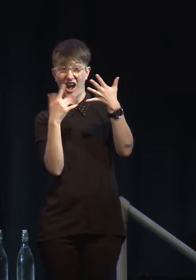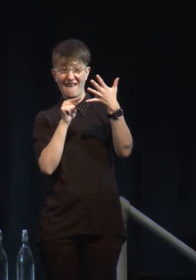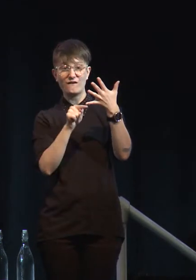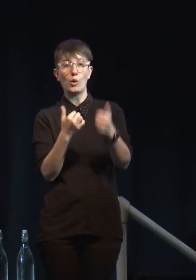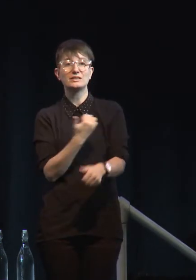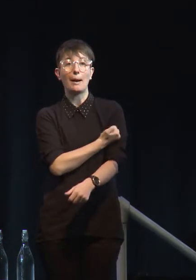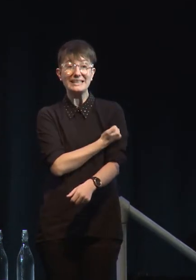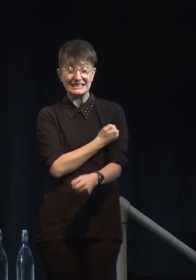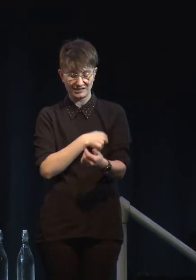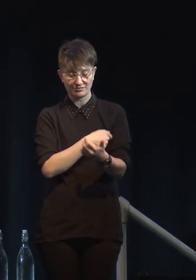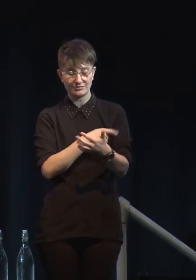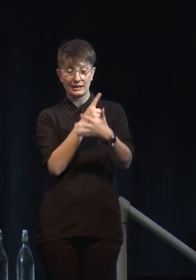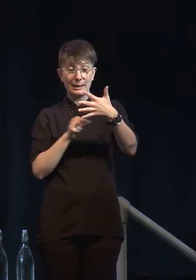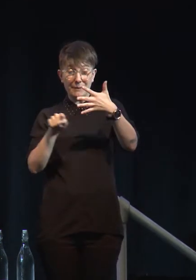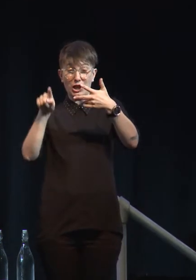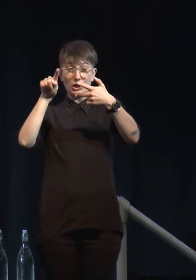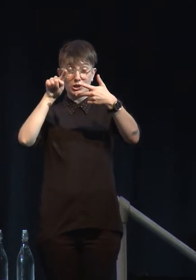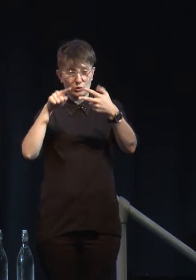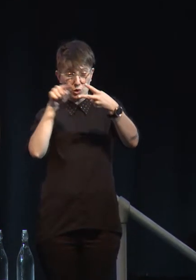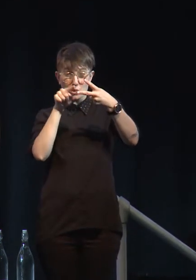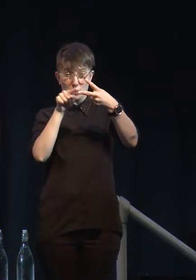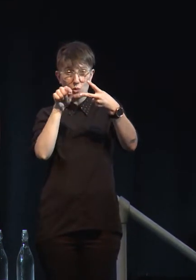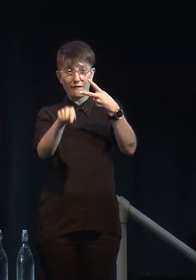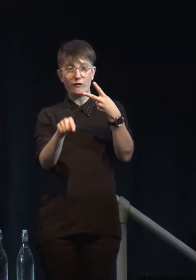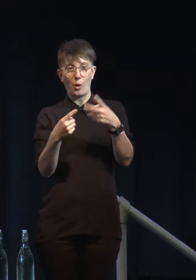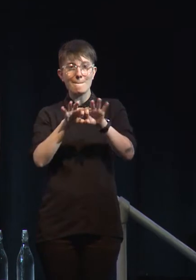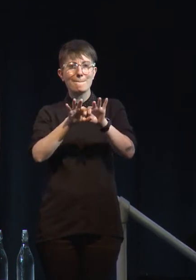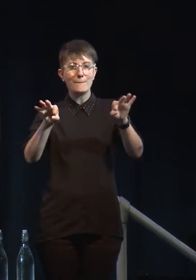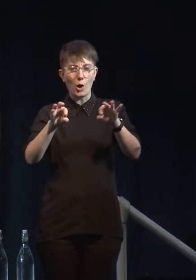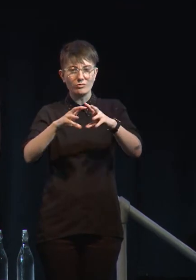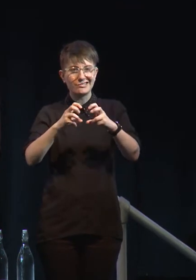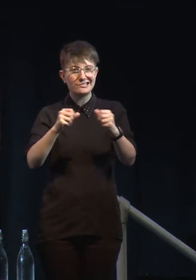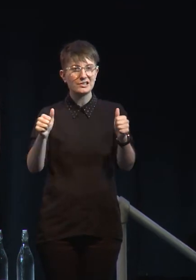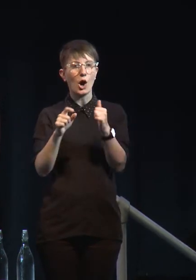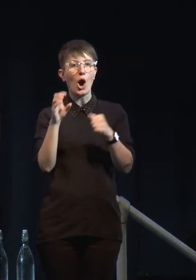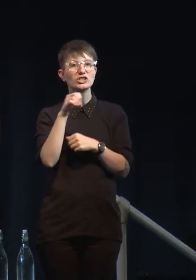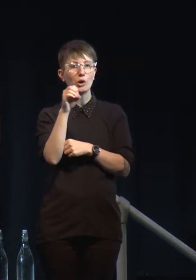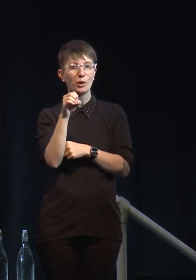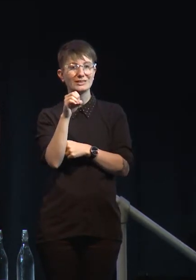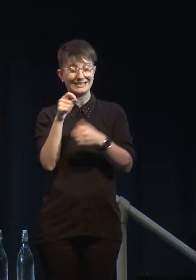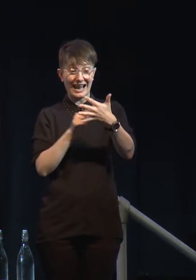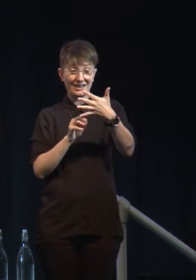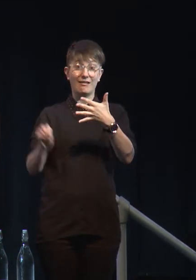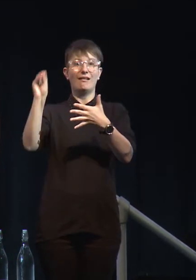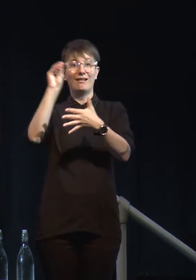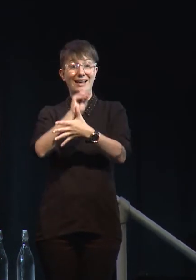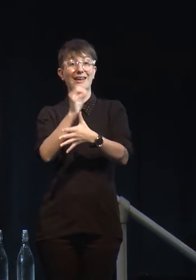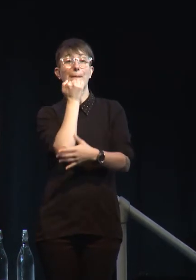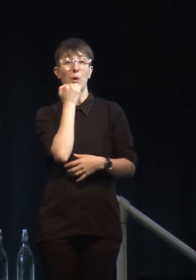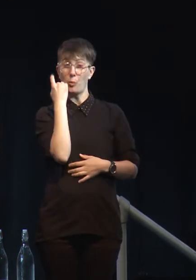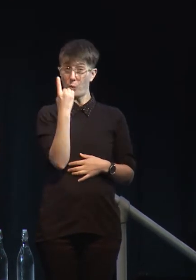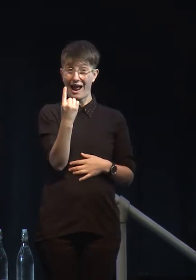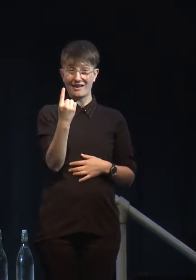in osteoporosis, and number one in bowel cancer in the world.